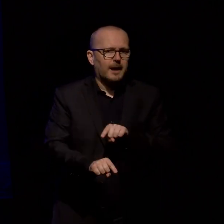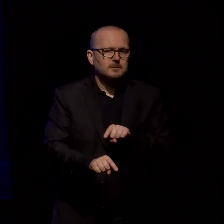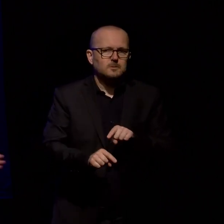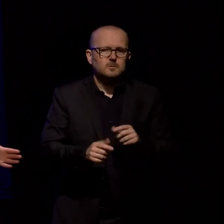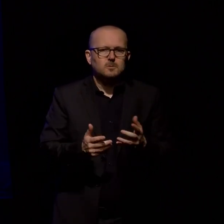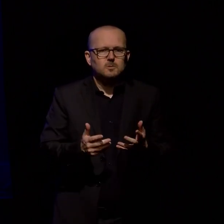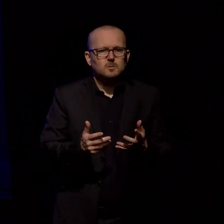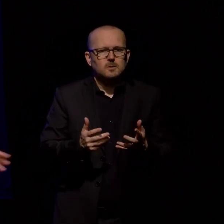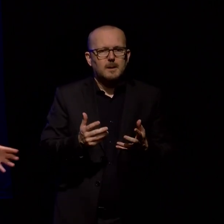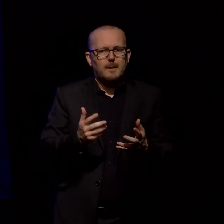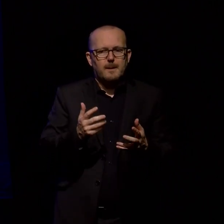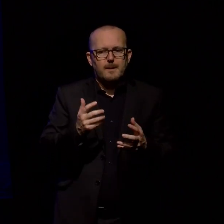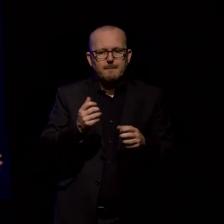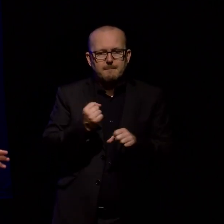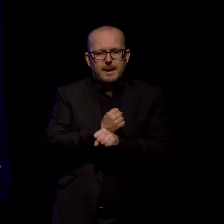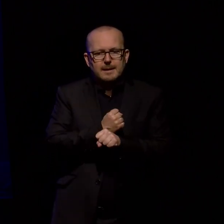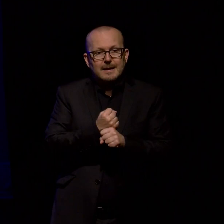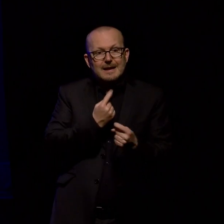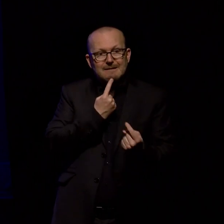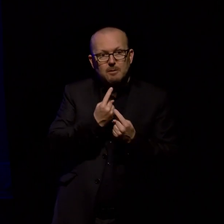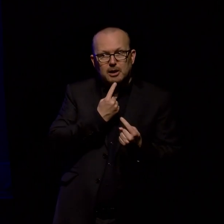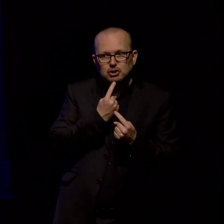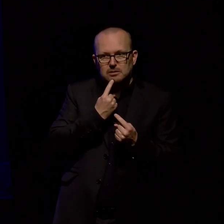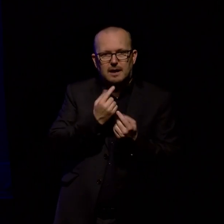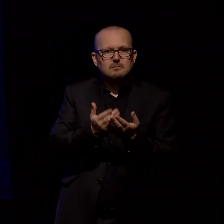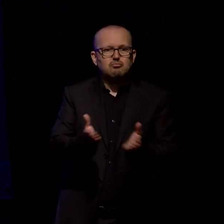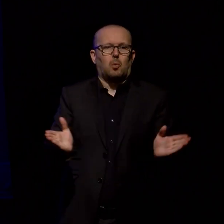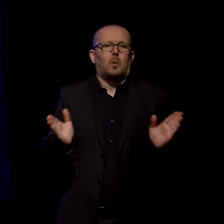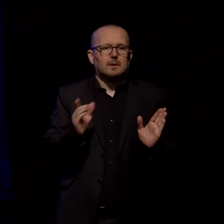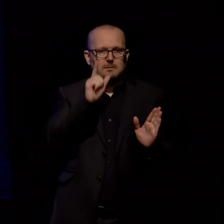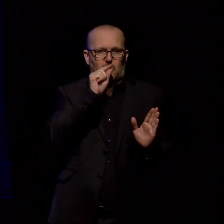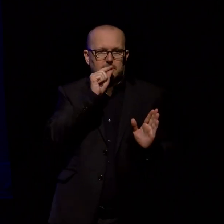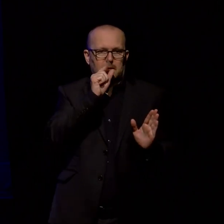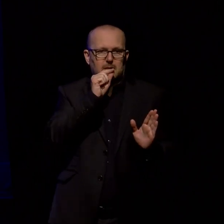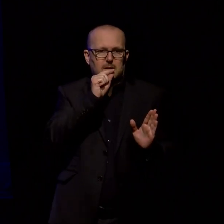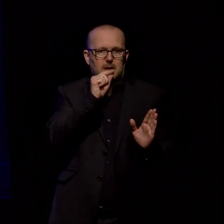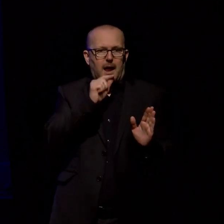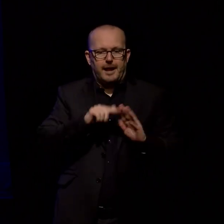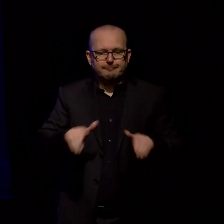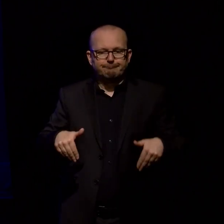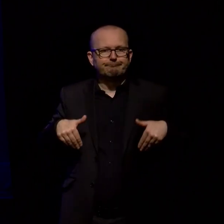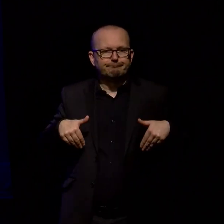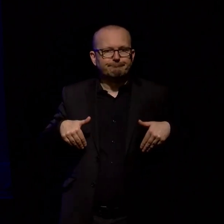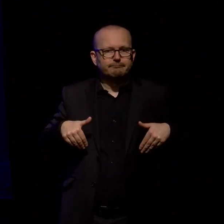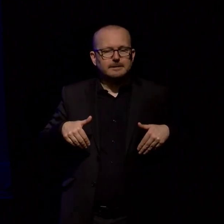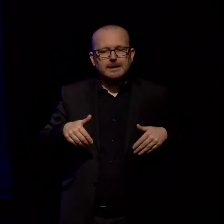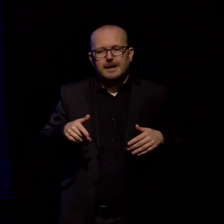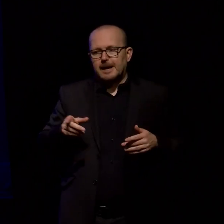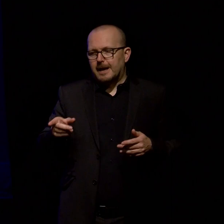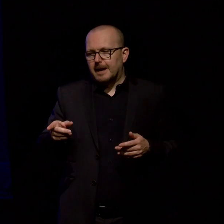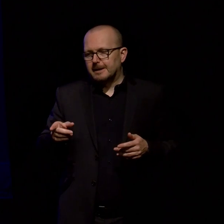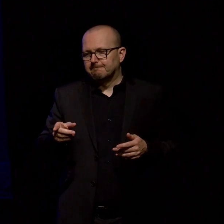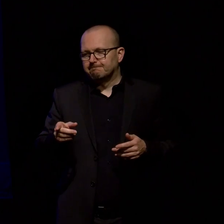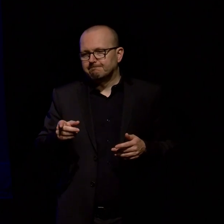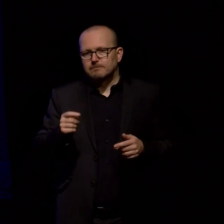create as broad a church as possible for this work I have a tremendous concern about the filter bubbles that we